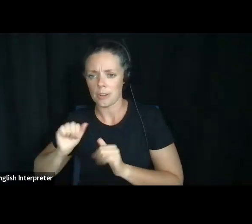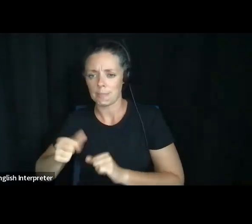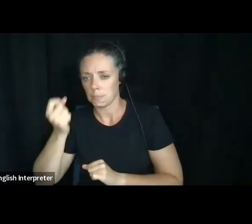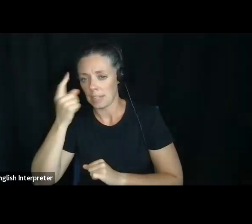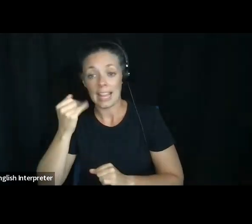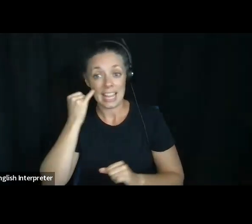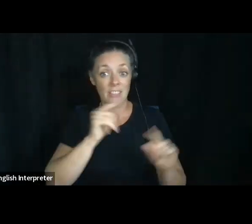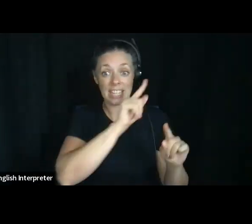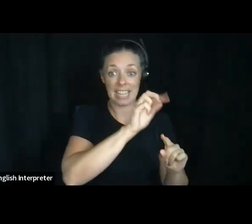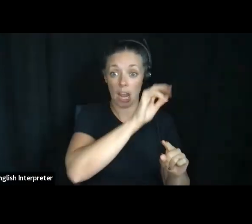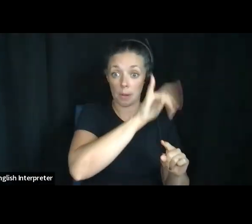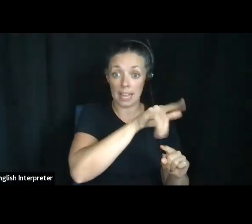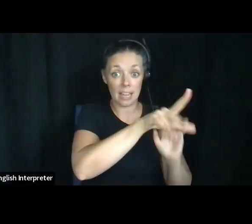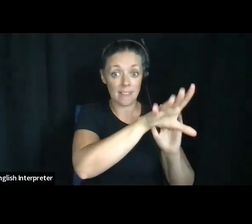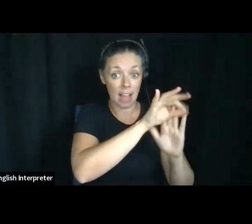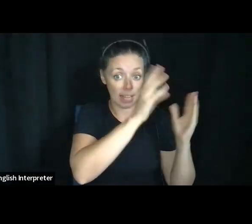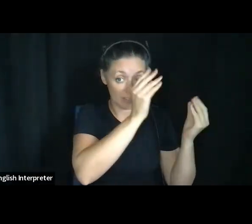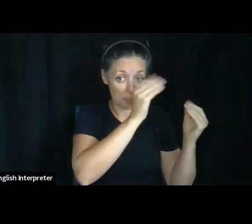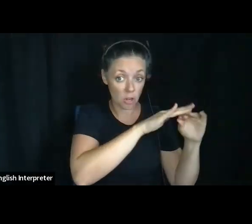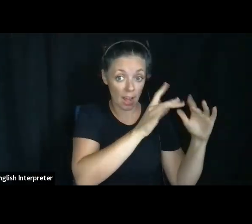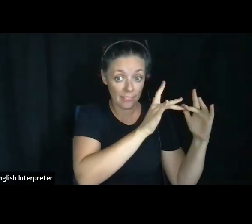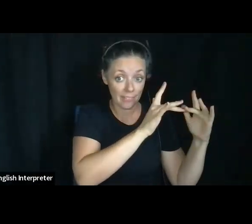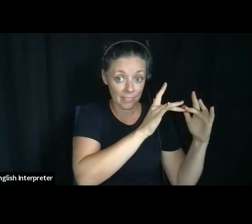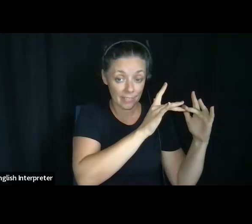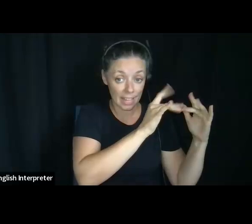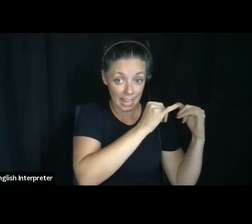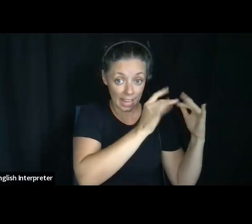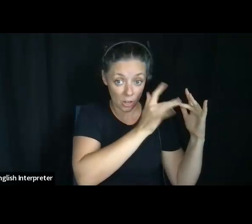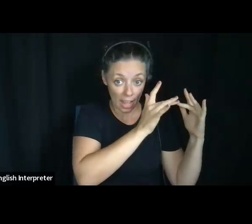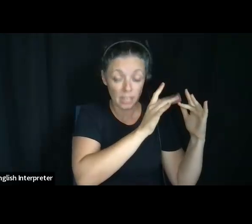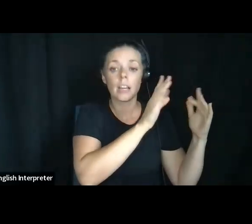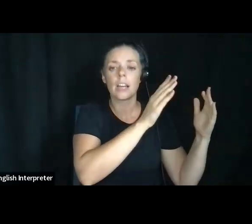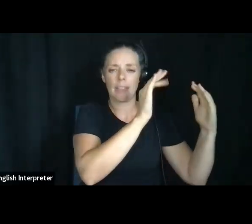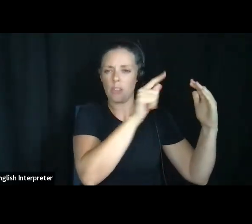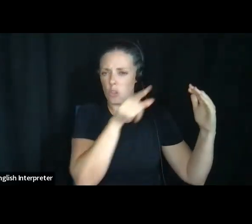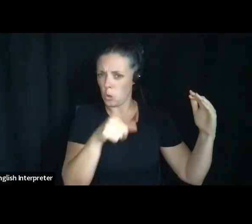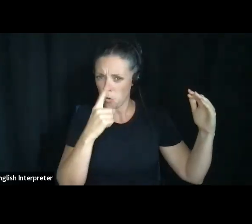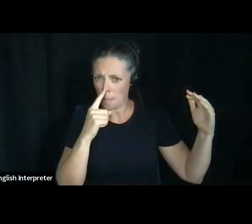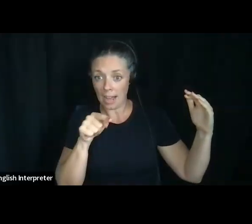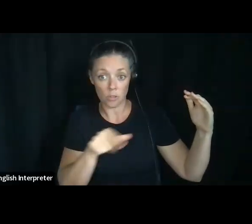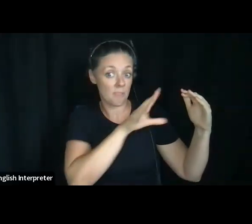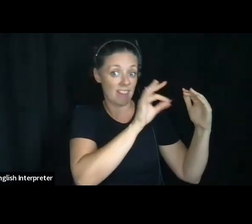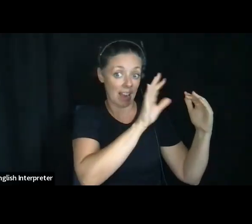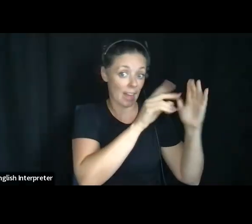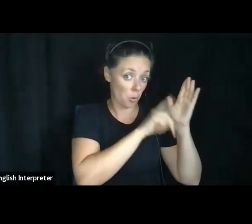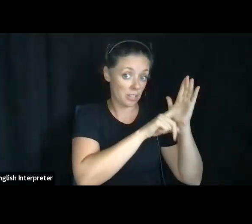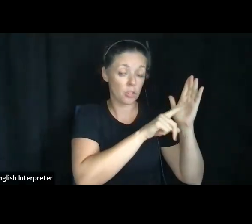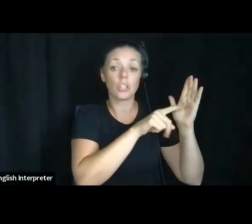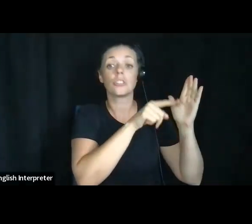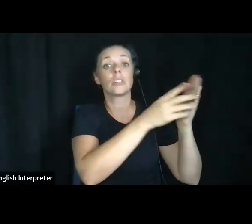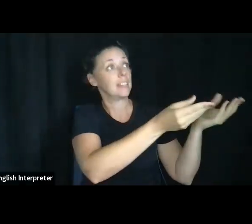Terry finds on the internet and really bringing it down to Elena's level to understand it? Would you be willing to do that for her?